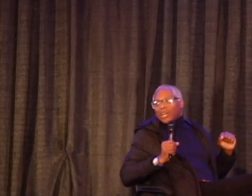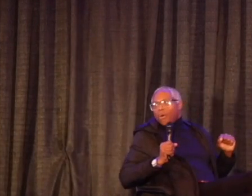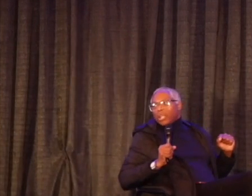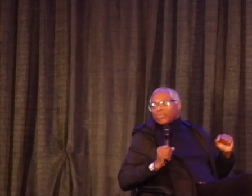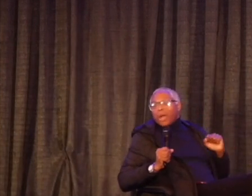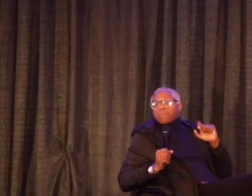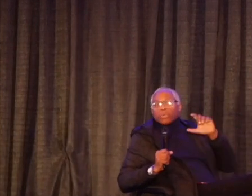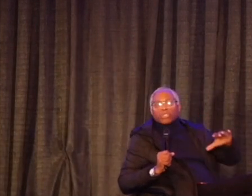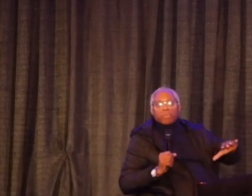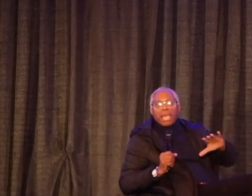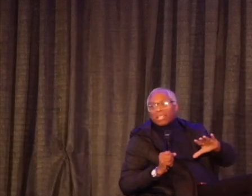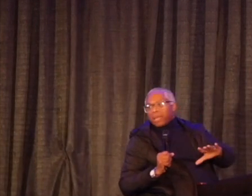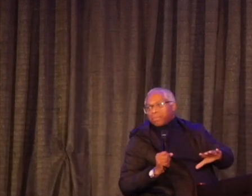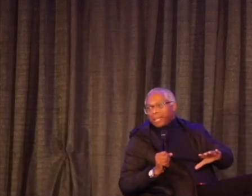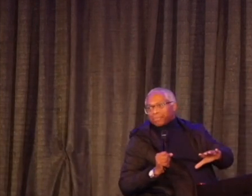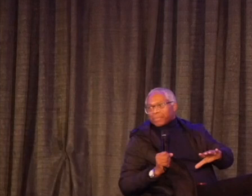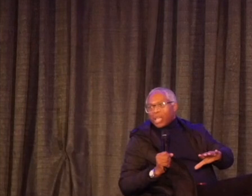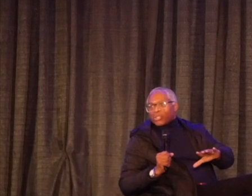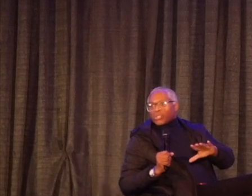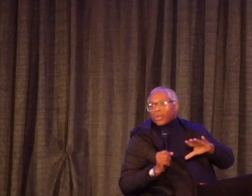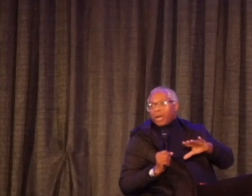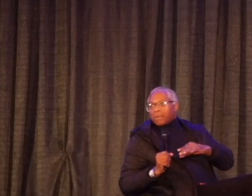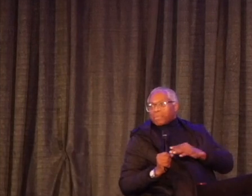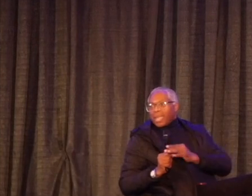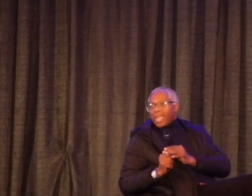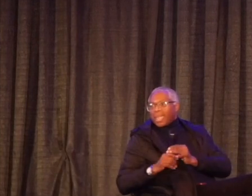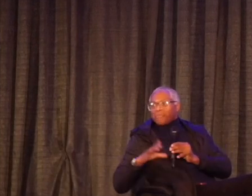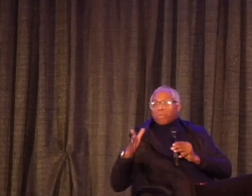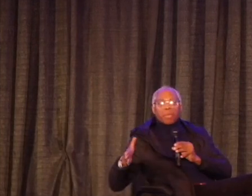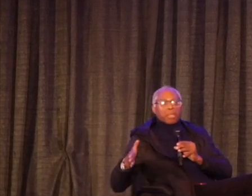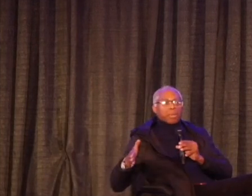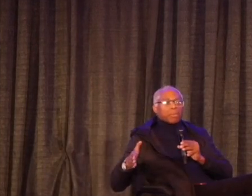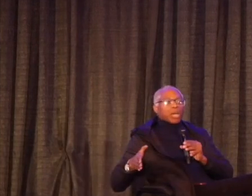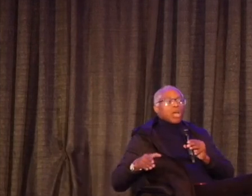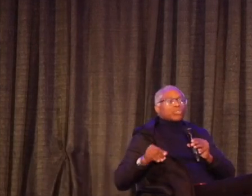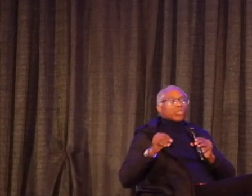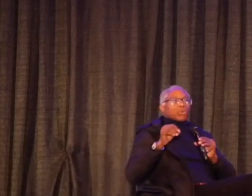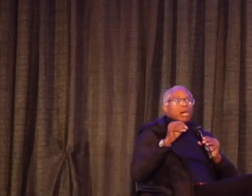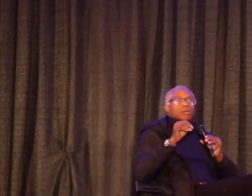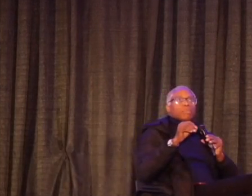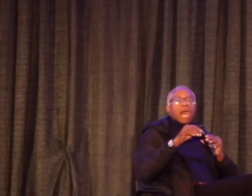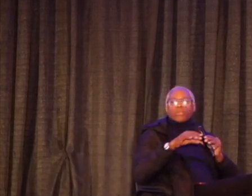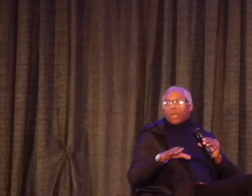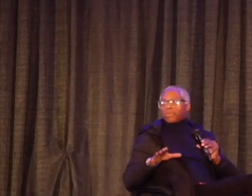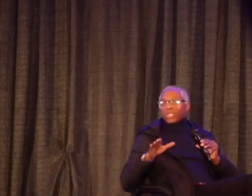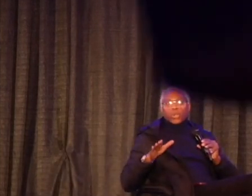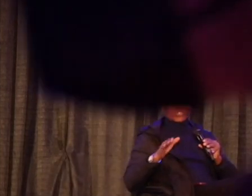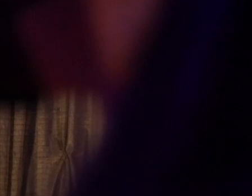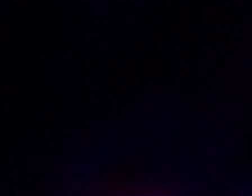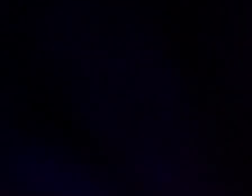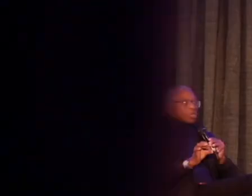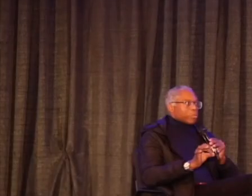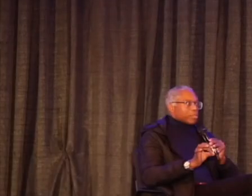Hello, all of you. I'm originally from Alabama. So, hey, I'm from Alabama. So, I grew up